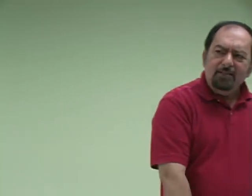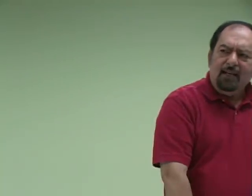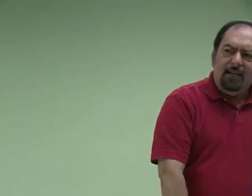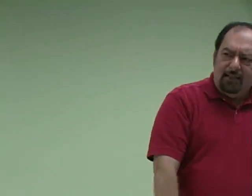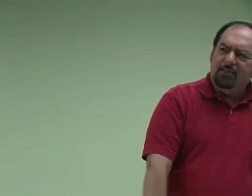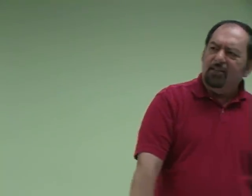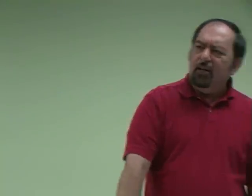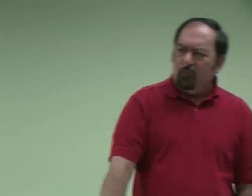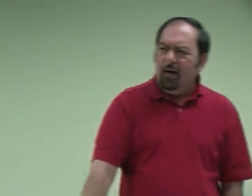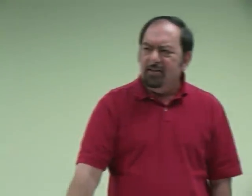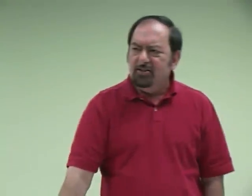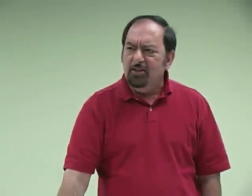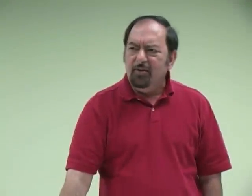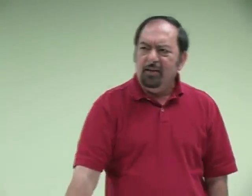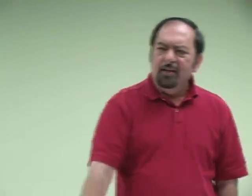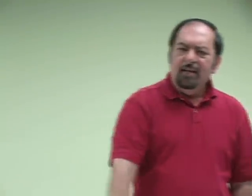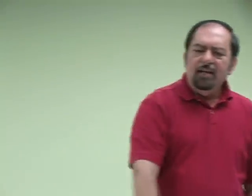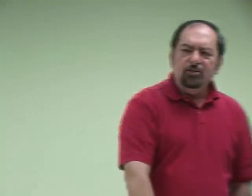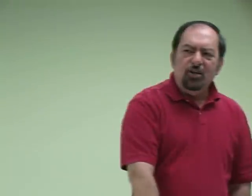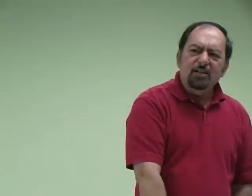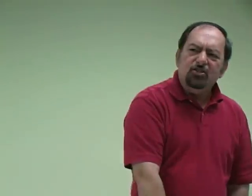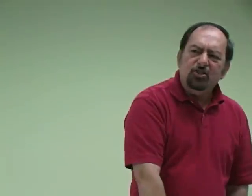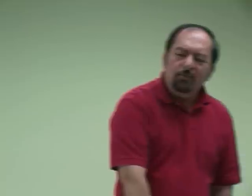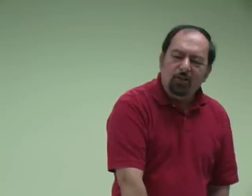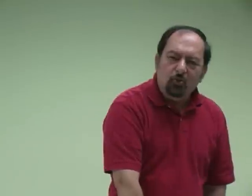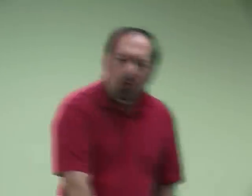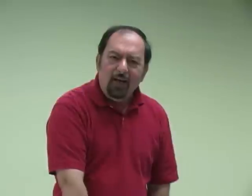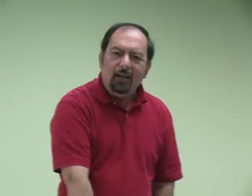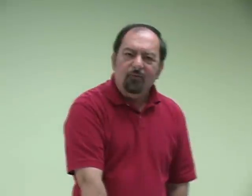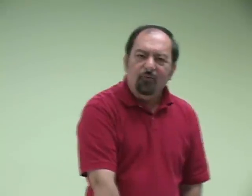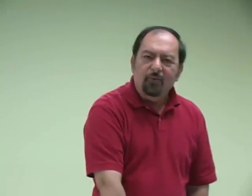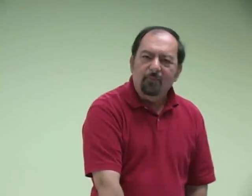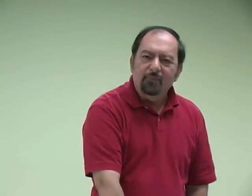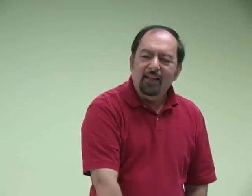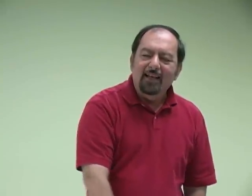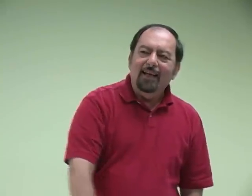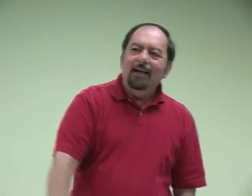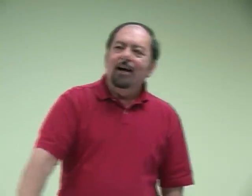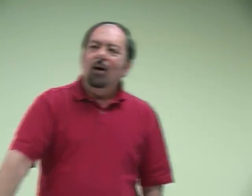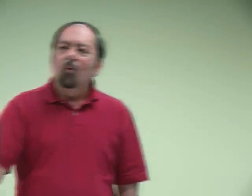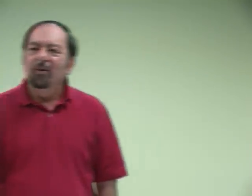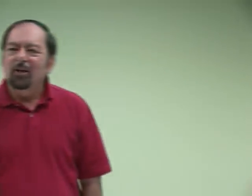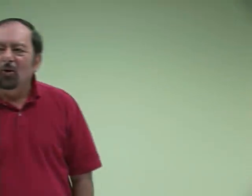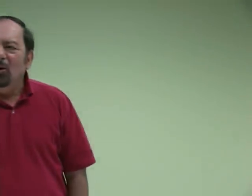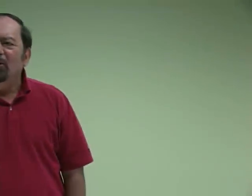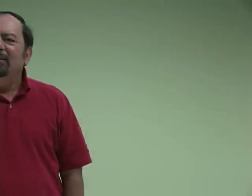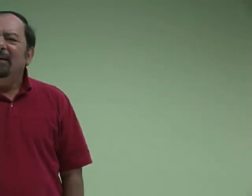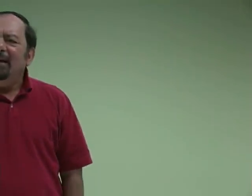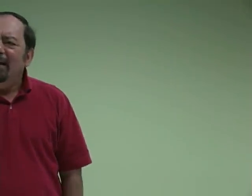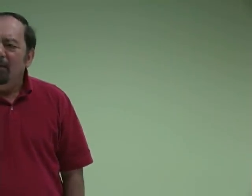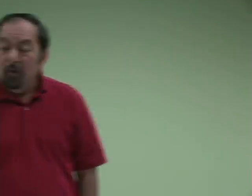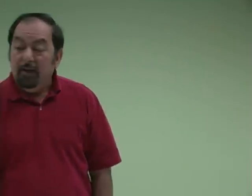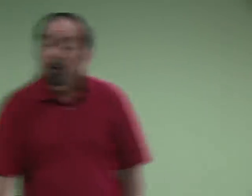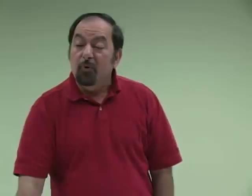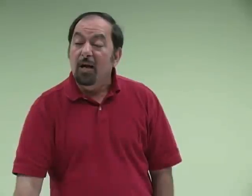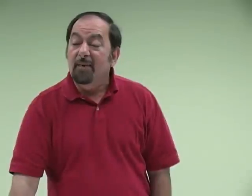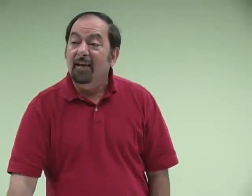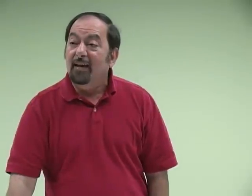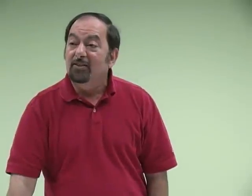Amazingly, this is in Haran, in Syria. In Genesis chapter 12, when the Lord, when Abraham encountered